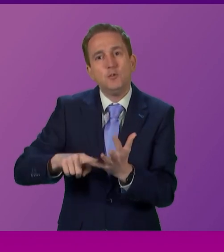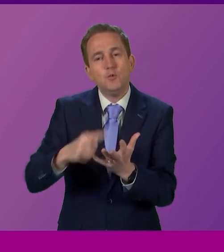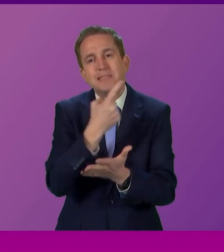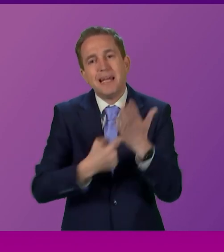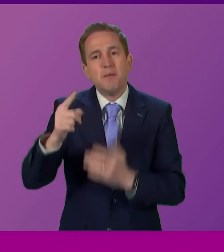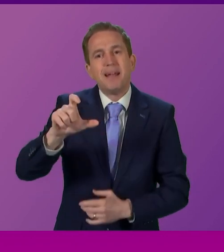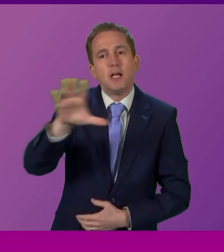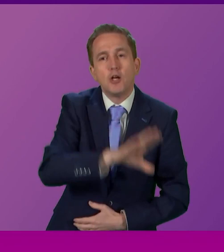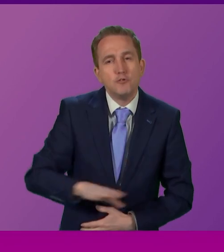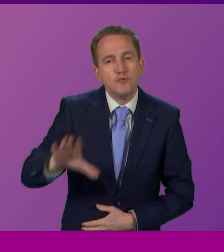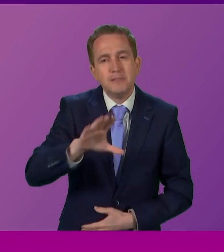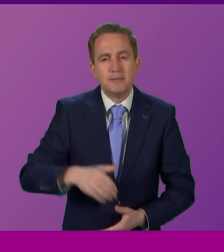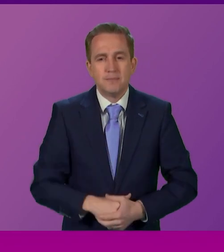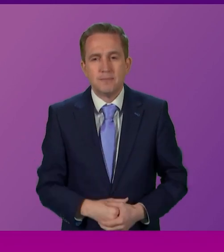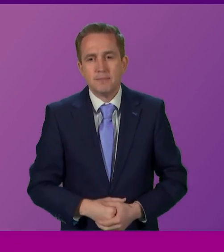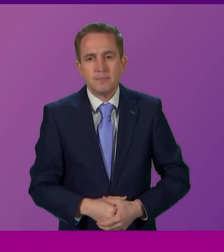Donald Cameron.